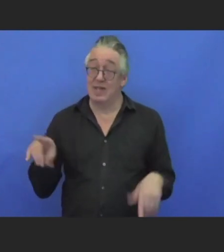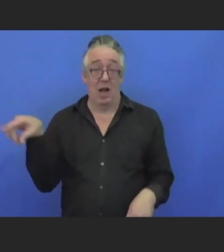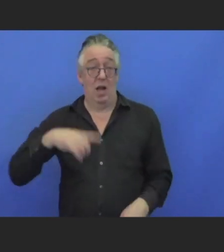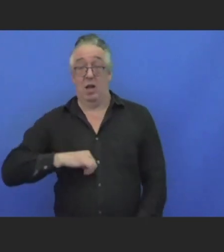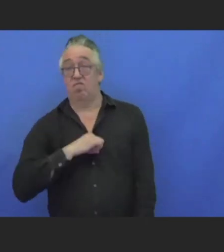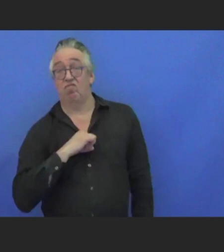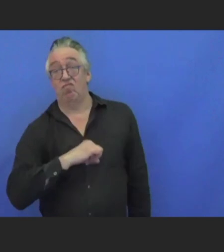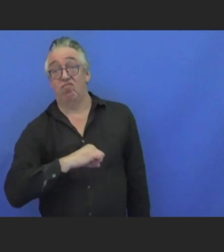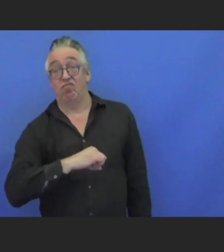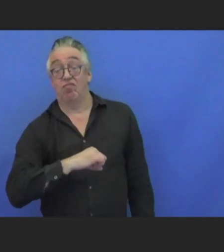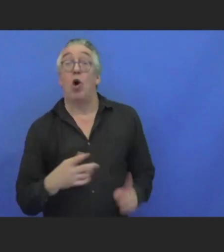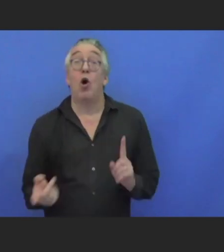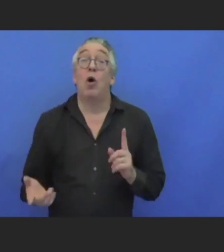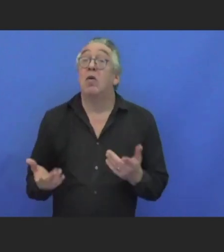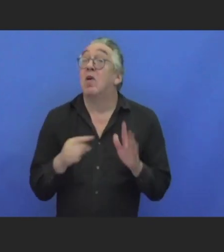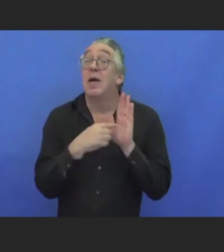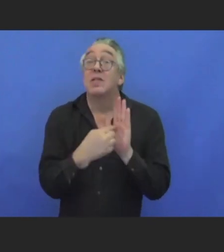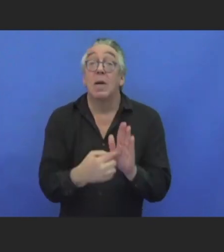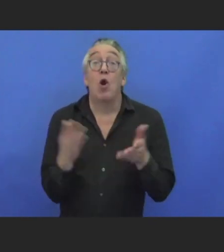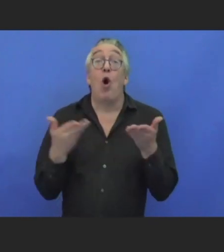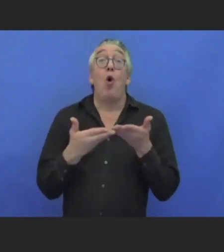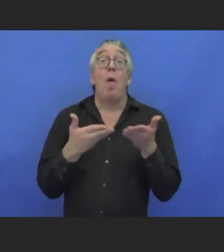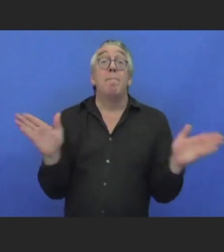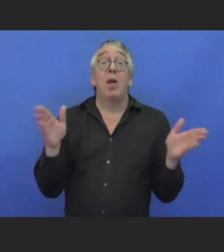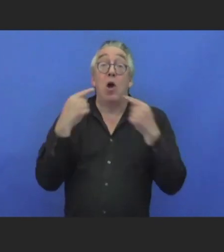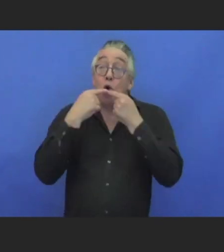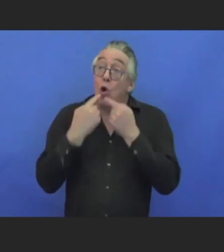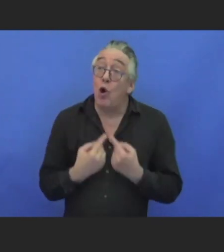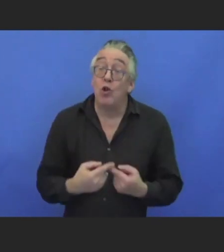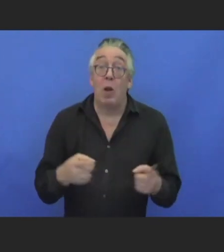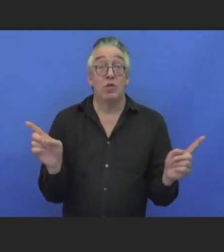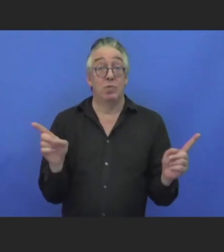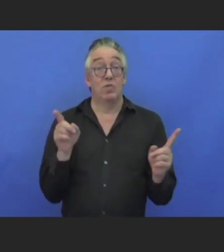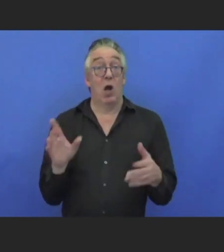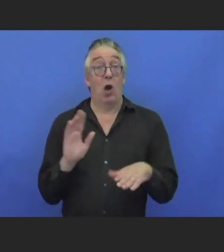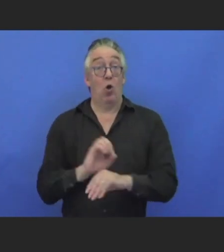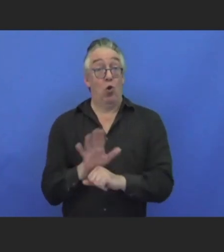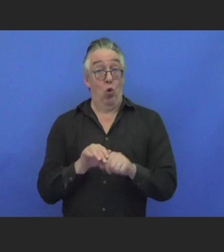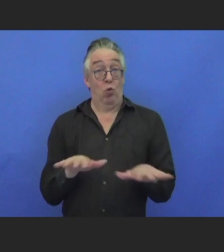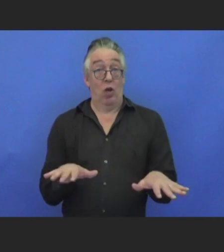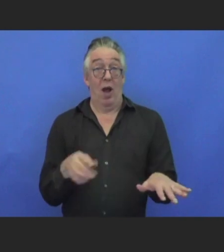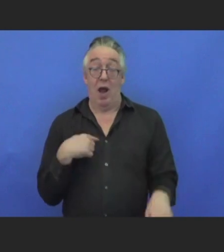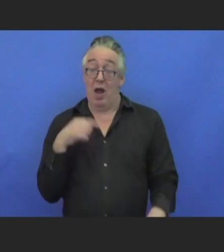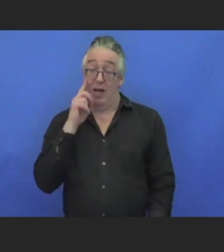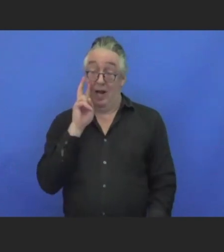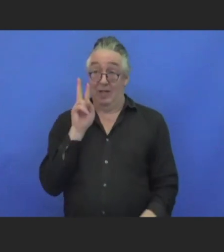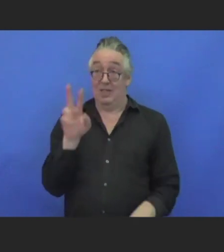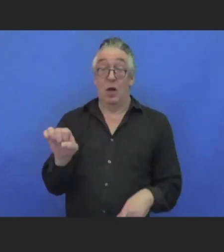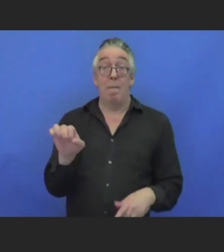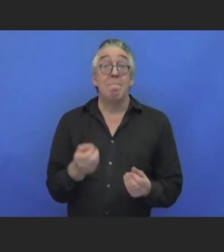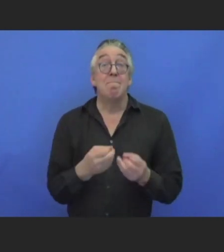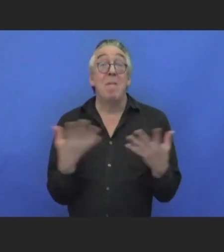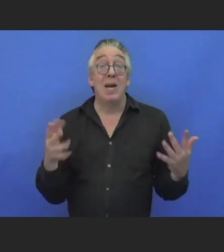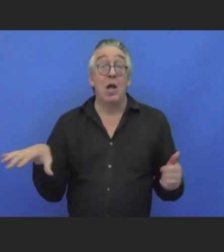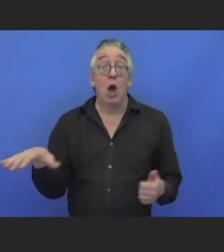announcements, when it came to the COVID pandemic, I have observed many countries, Poland included,